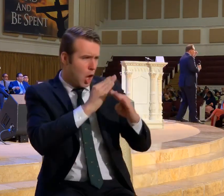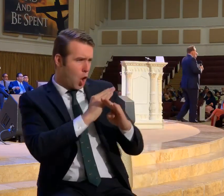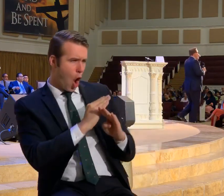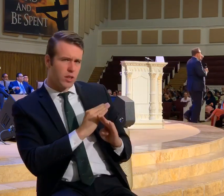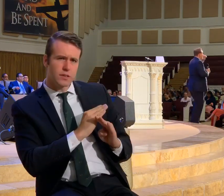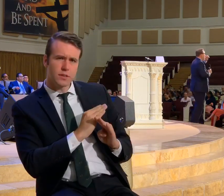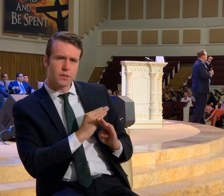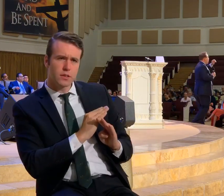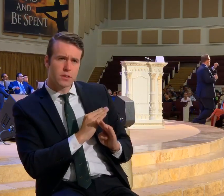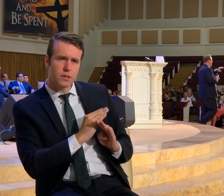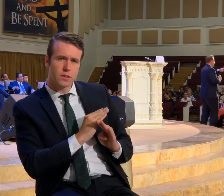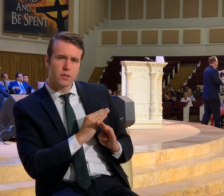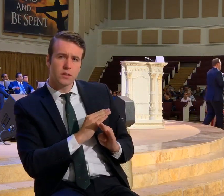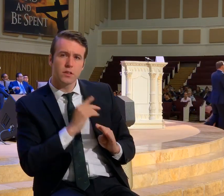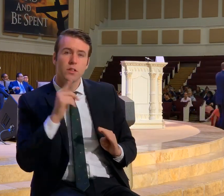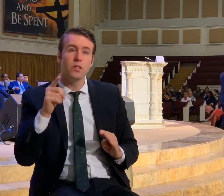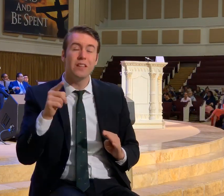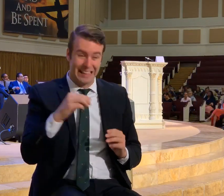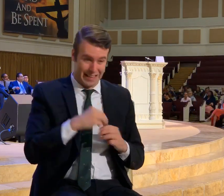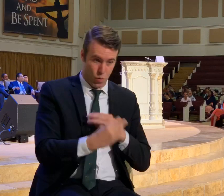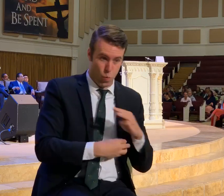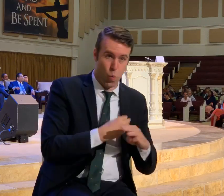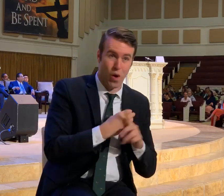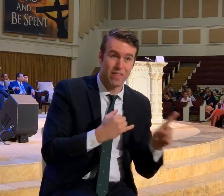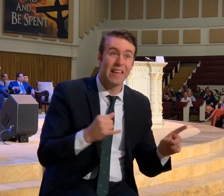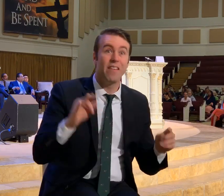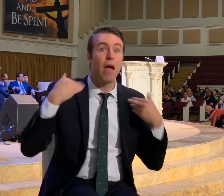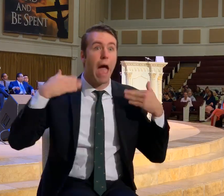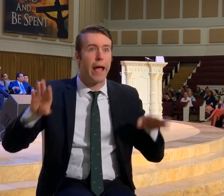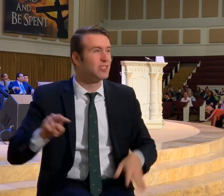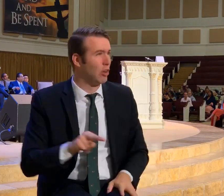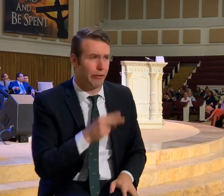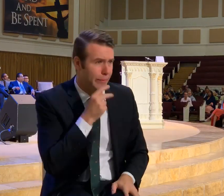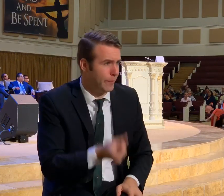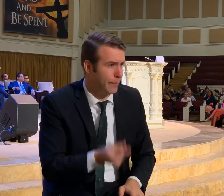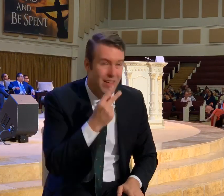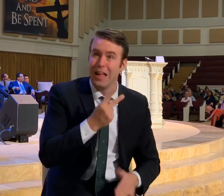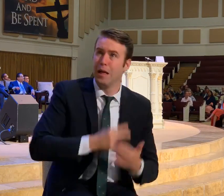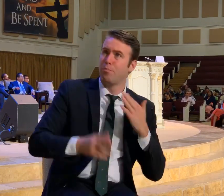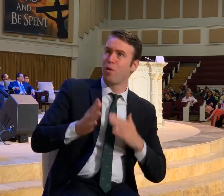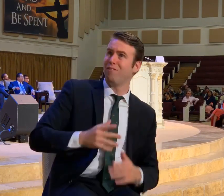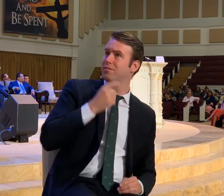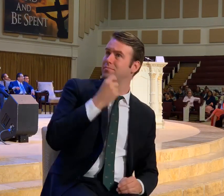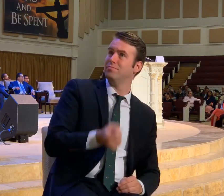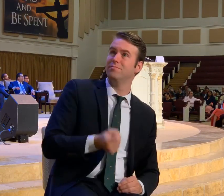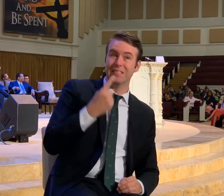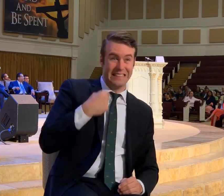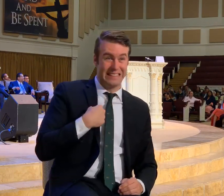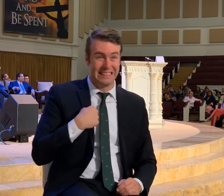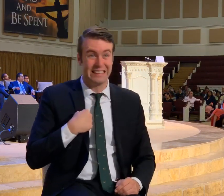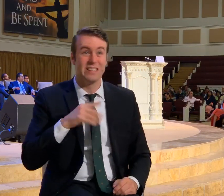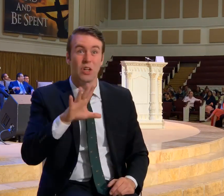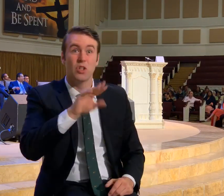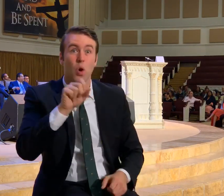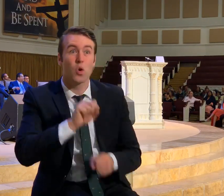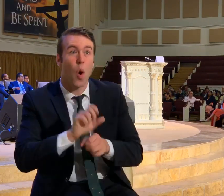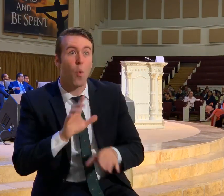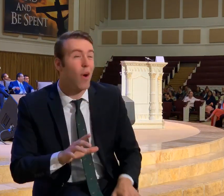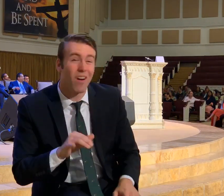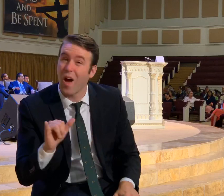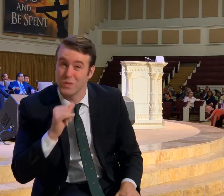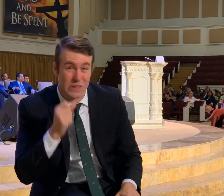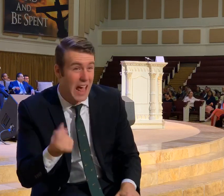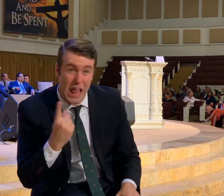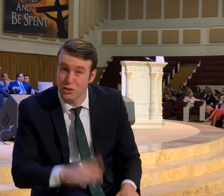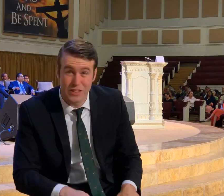You're living in a world. My God. If angels don't understand it. And prophets don't understand it. Your co-workers for sure don't understand.